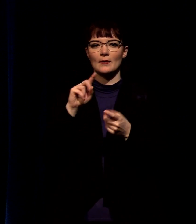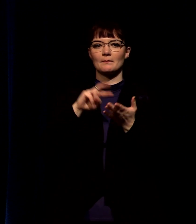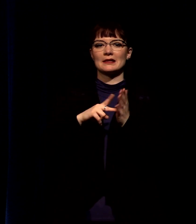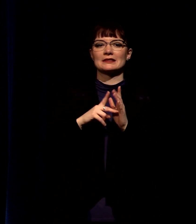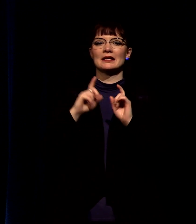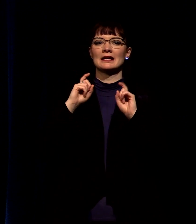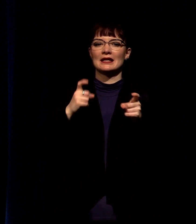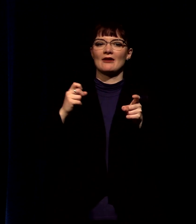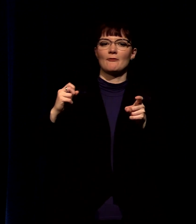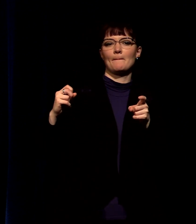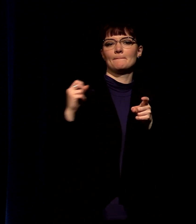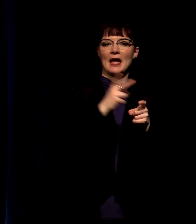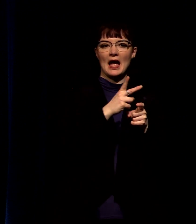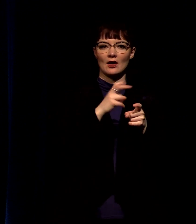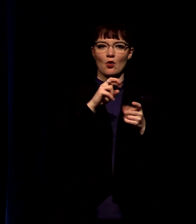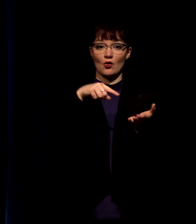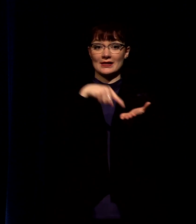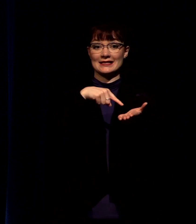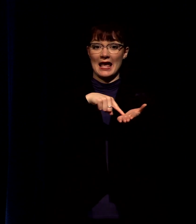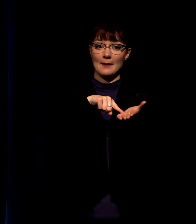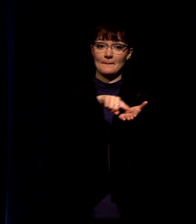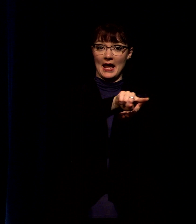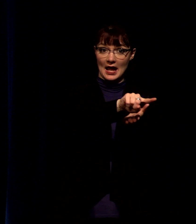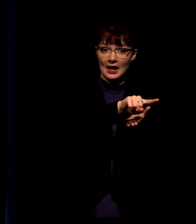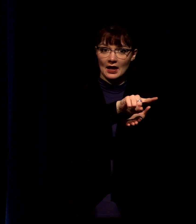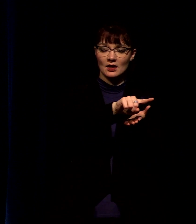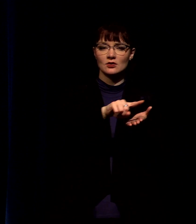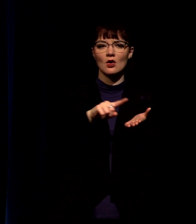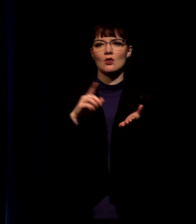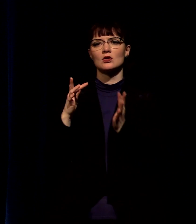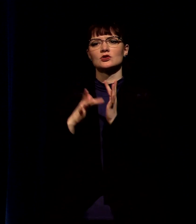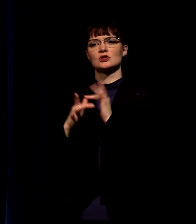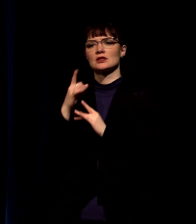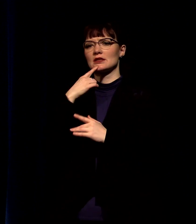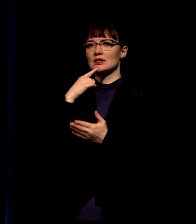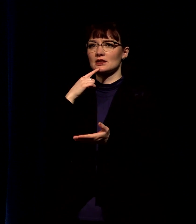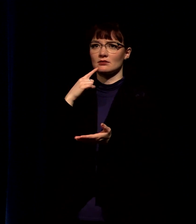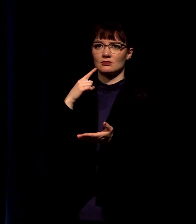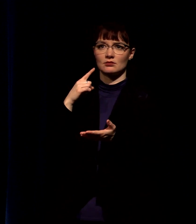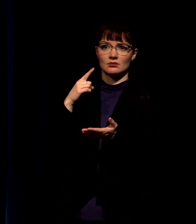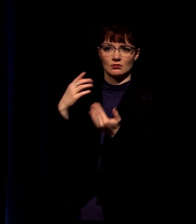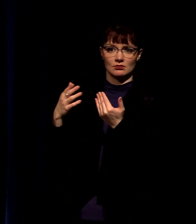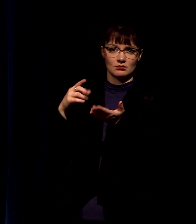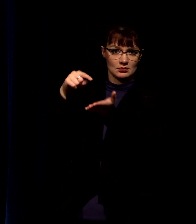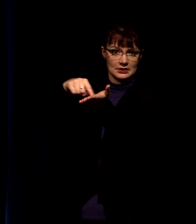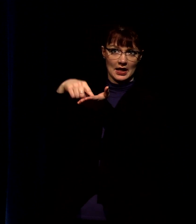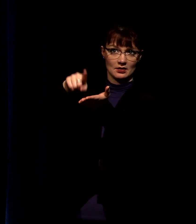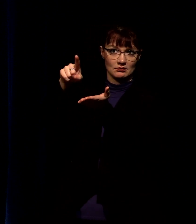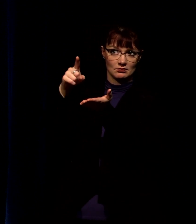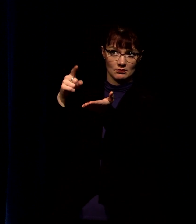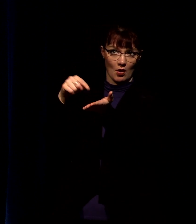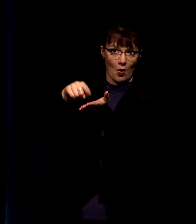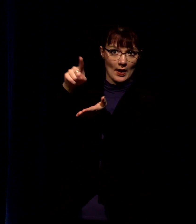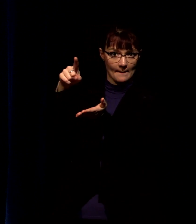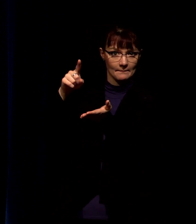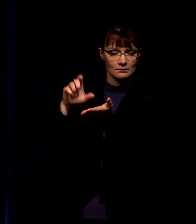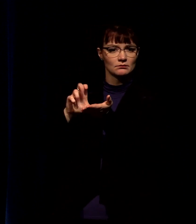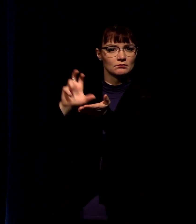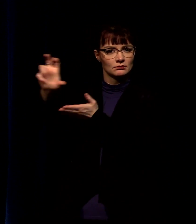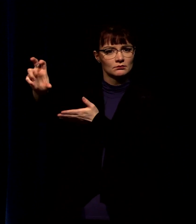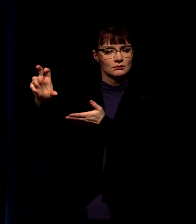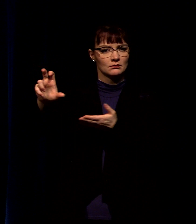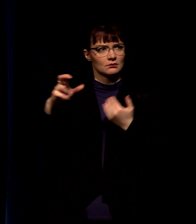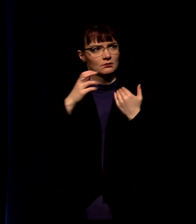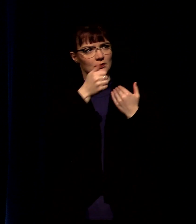or pay a debt and so jesus is saying give back to caesar what belongs to caesar and give back to god